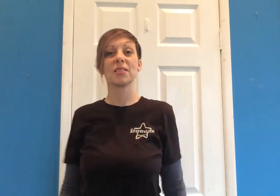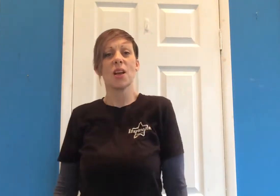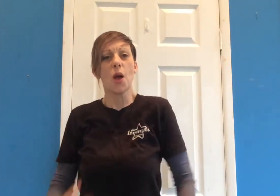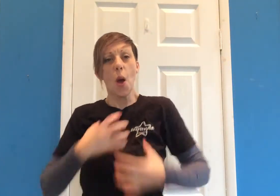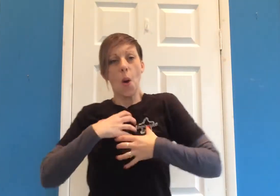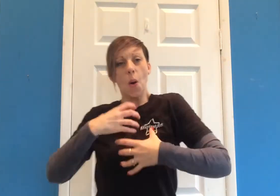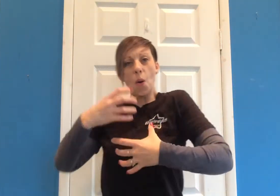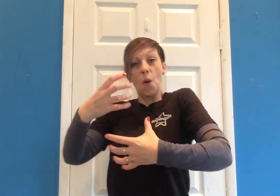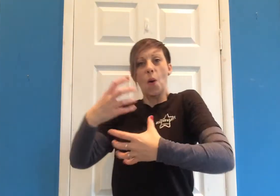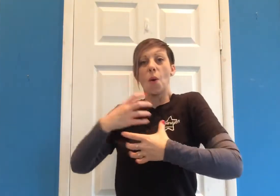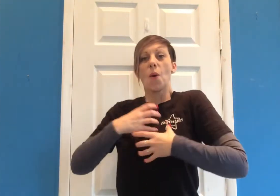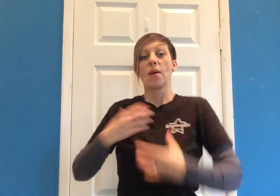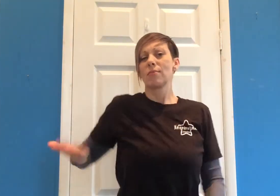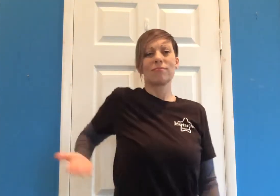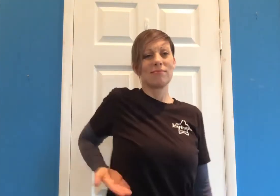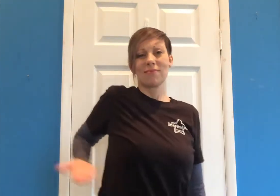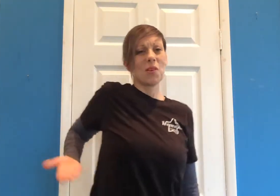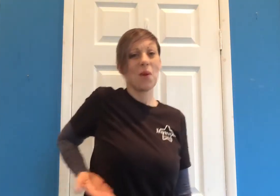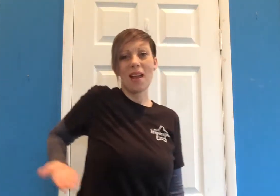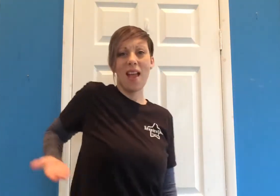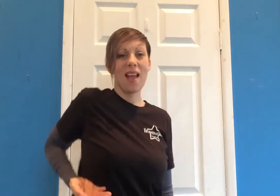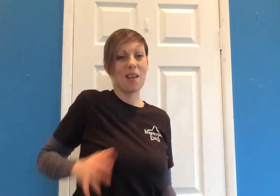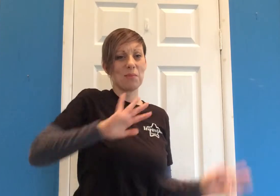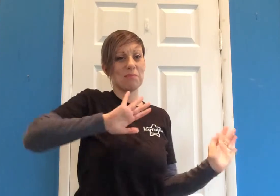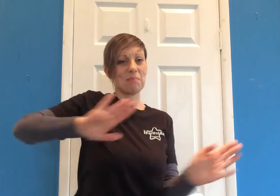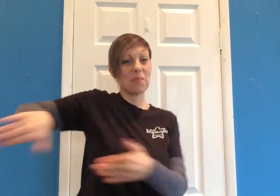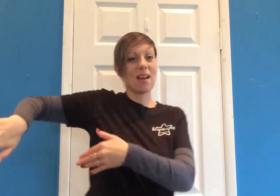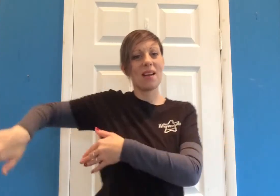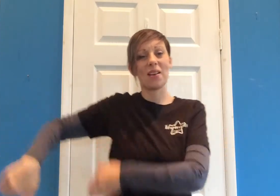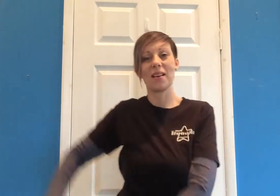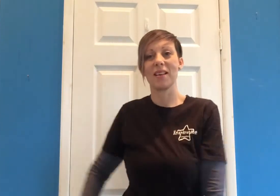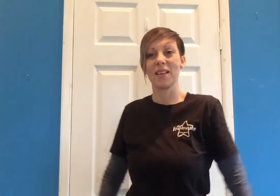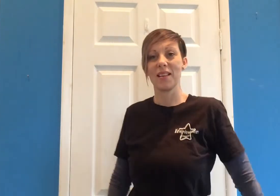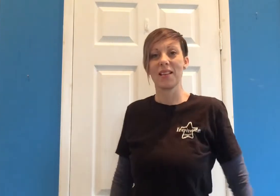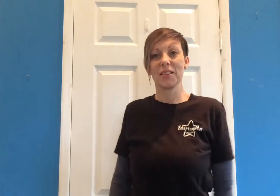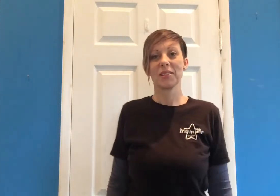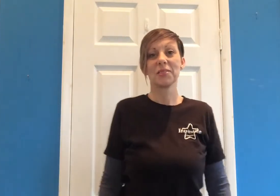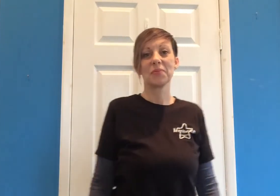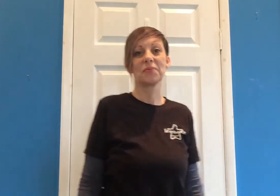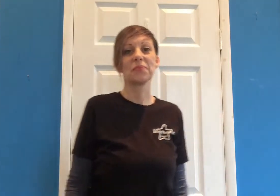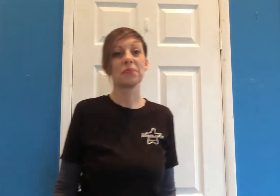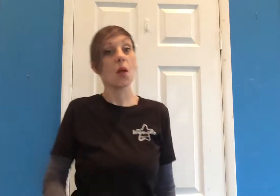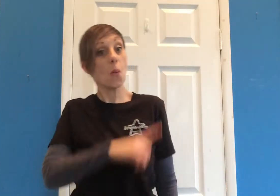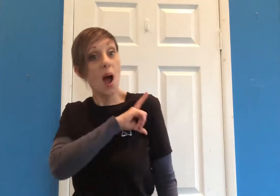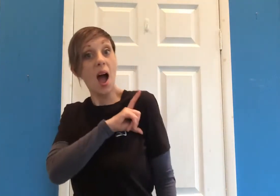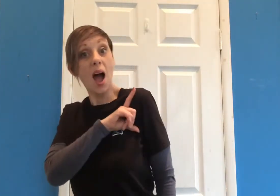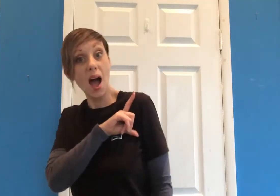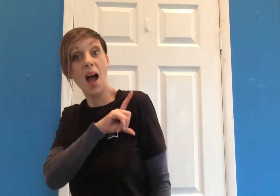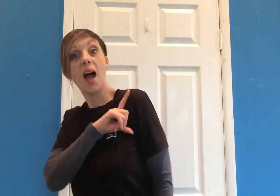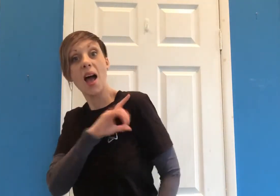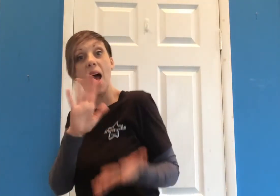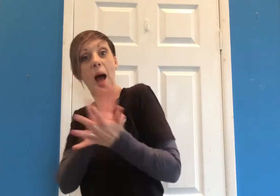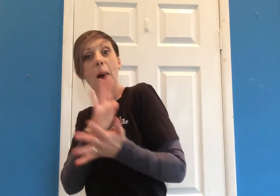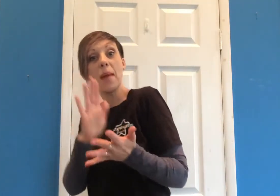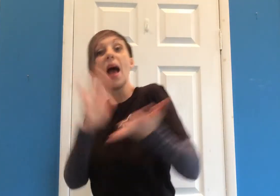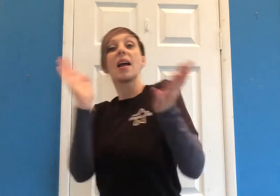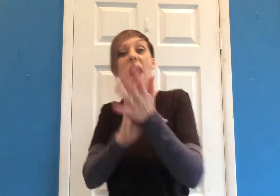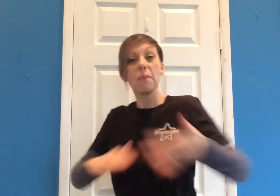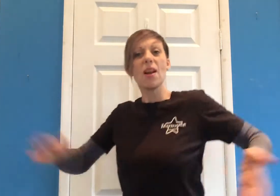When the air like I don't care baby by the way Because I'm happy club